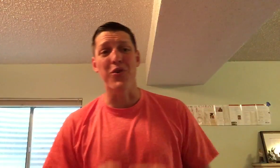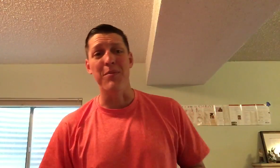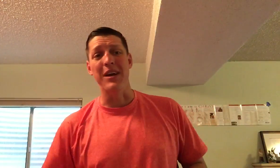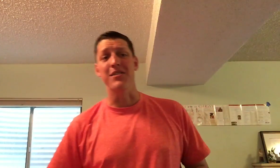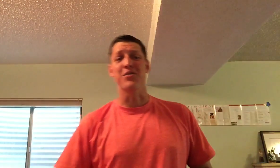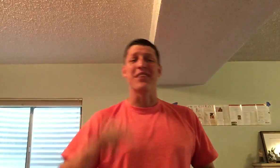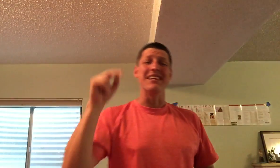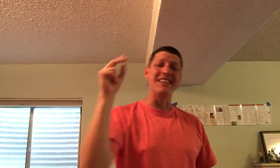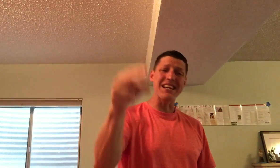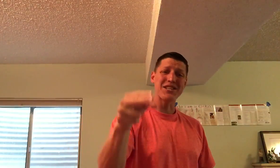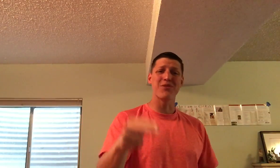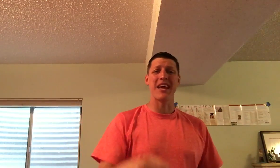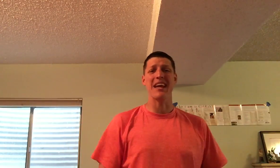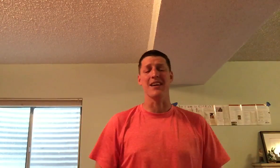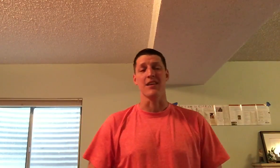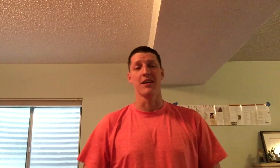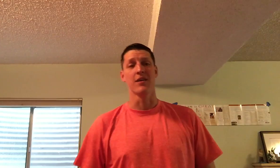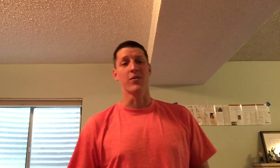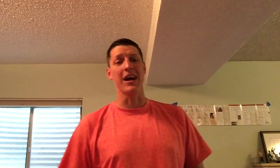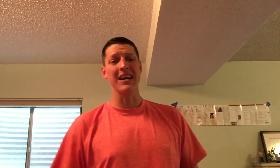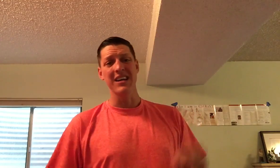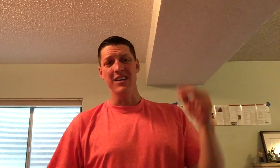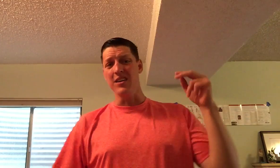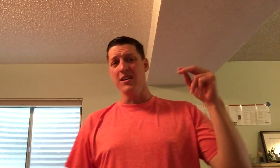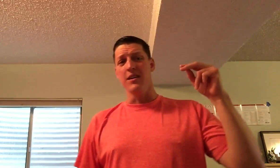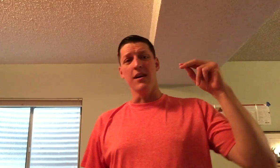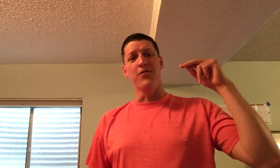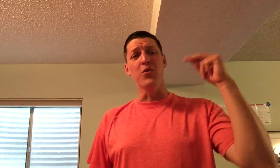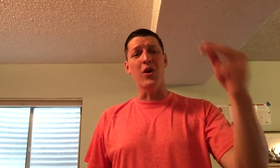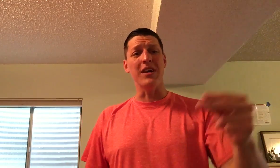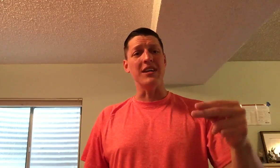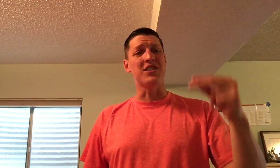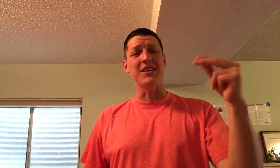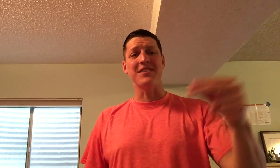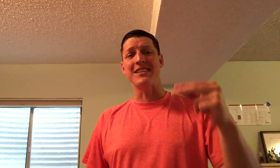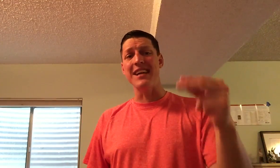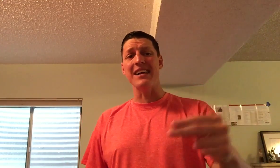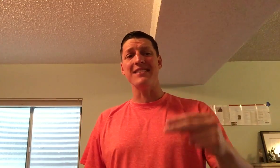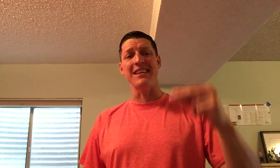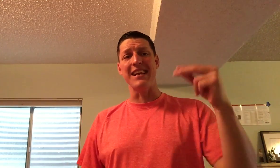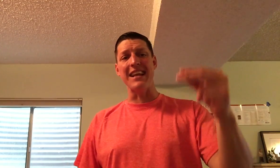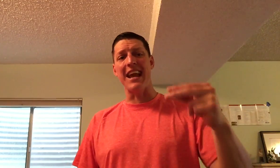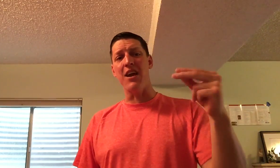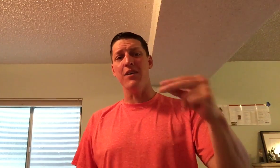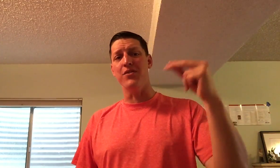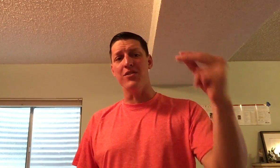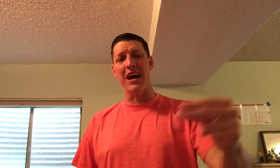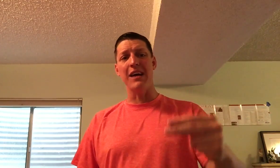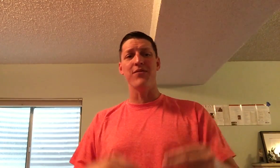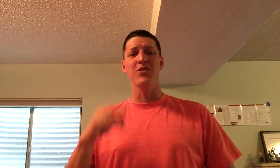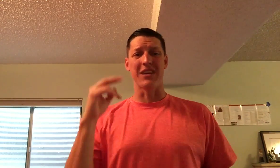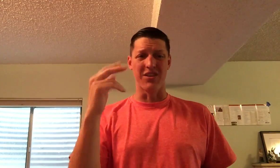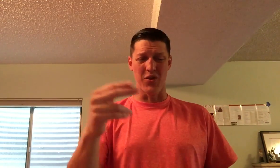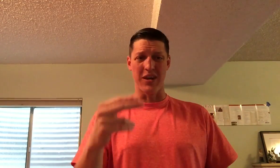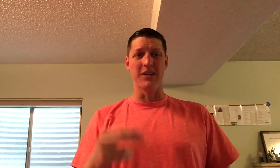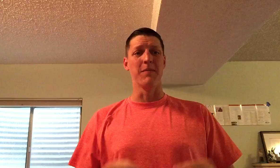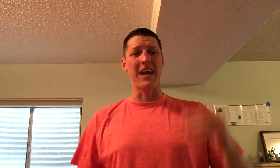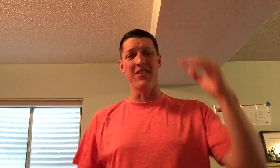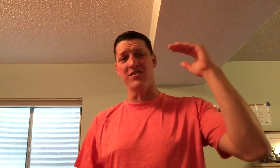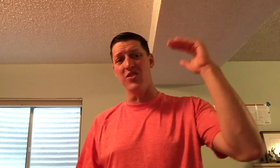story, marry the truth. Yes, you can, right? If you want to achieve success in any area of your life, you can do it. And there's